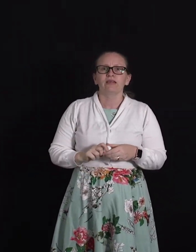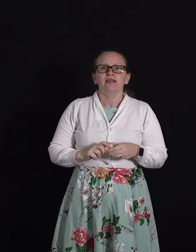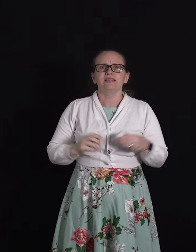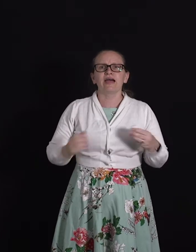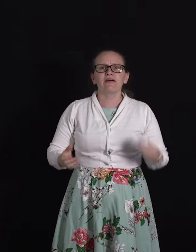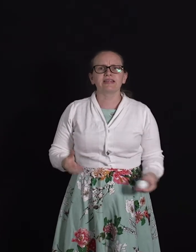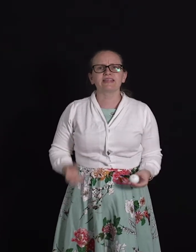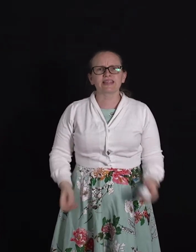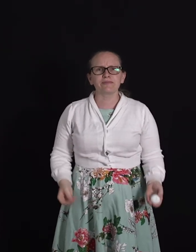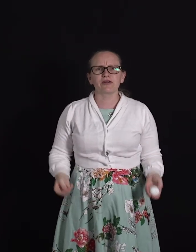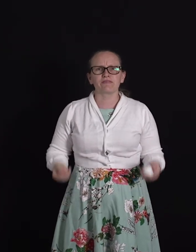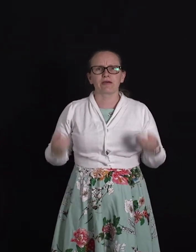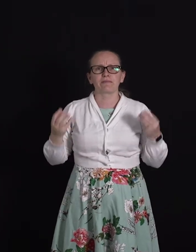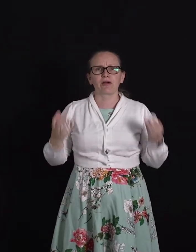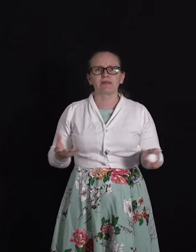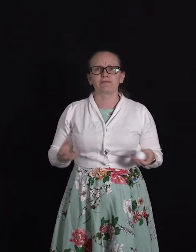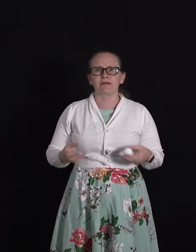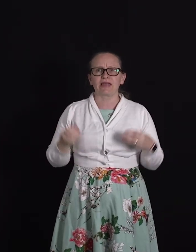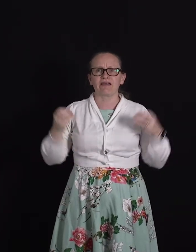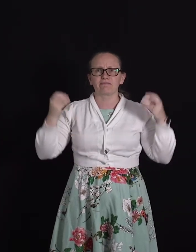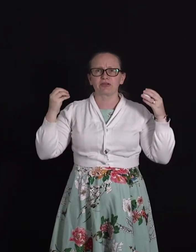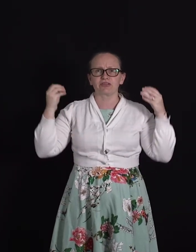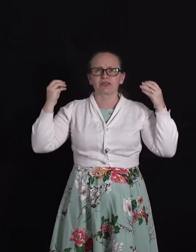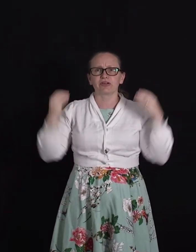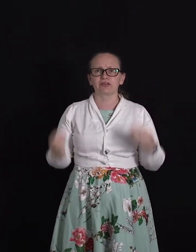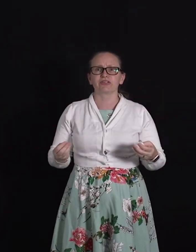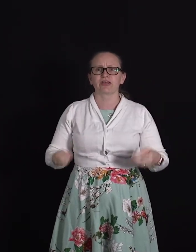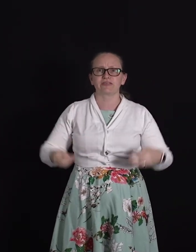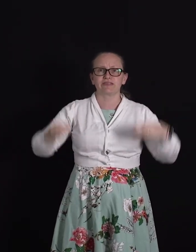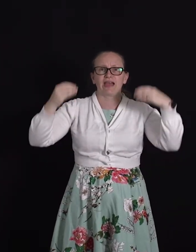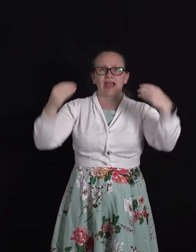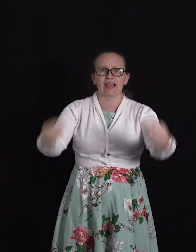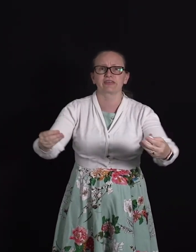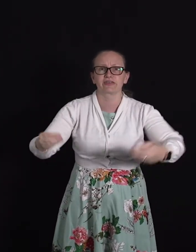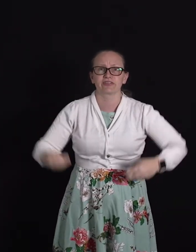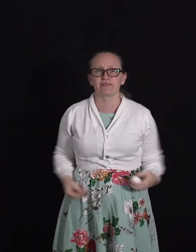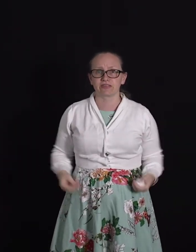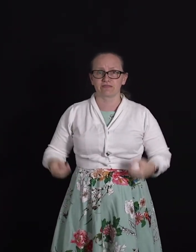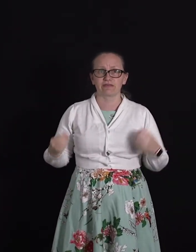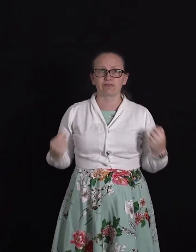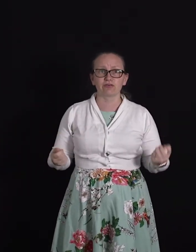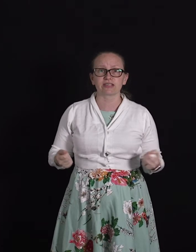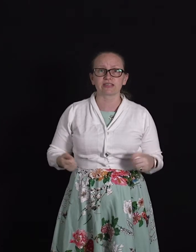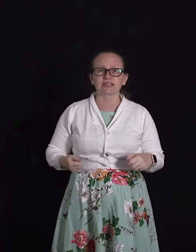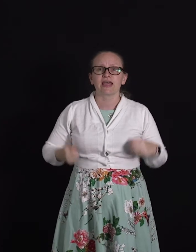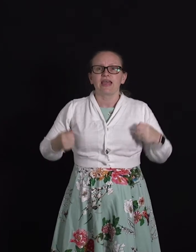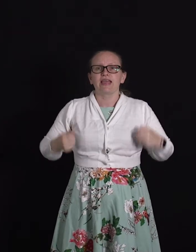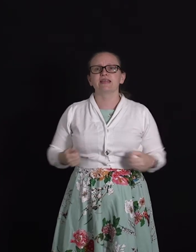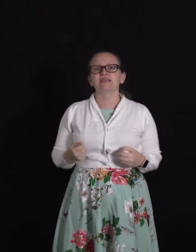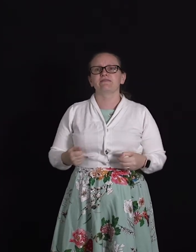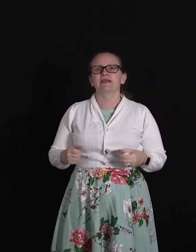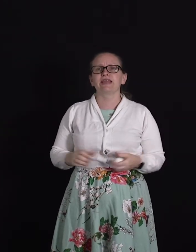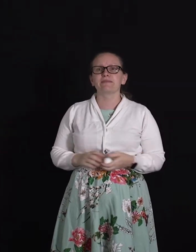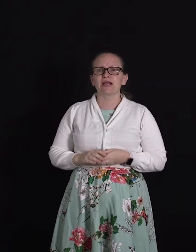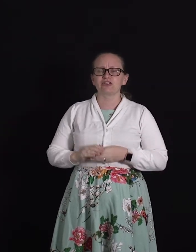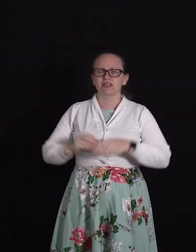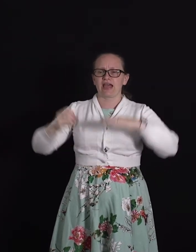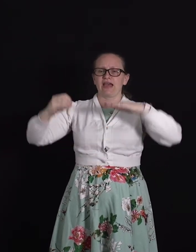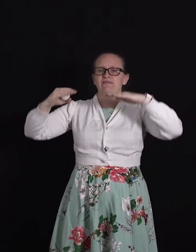Now an example of a problem where we have both non-conservative and conservative forces is if we imagine having